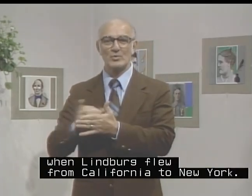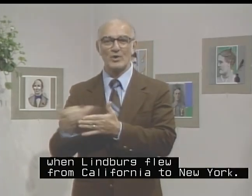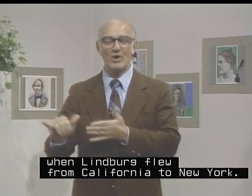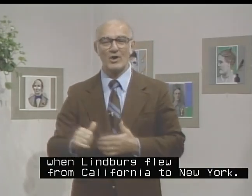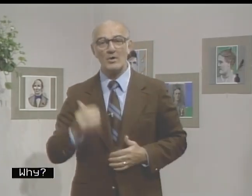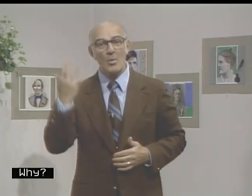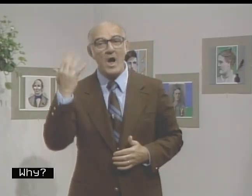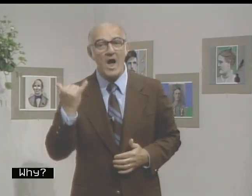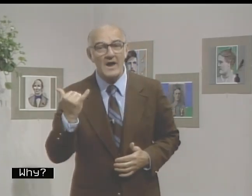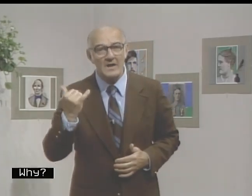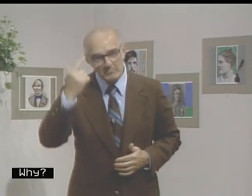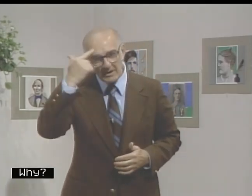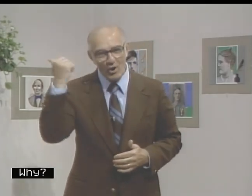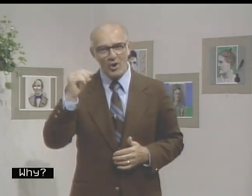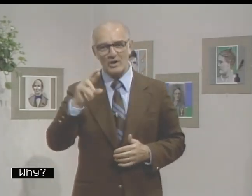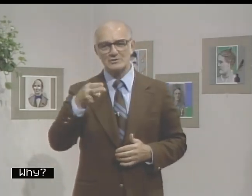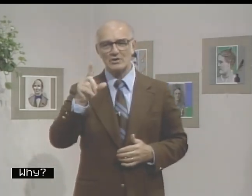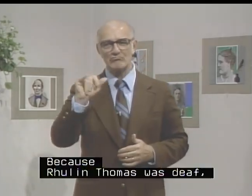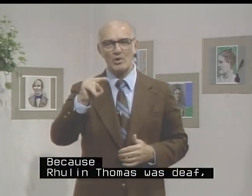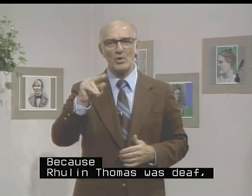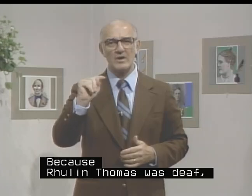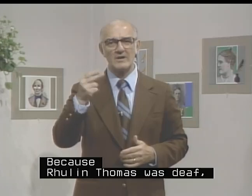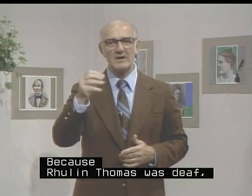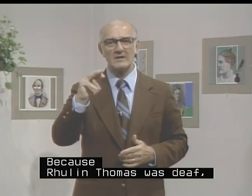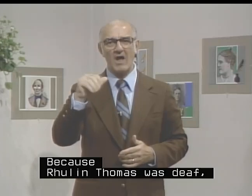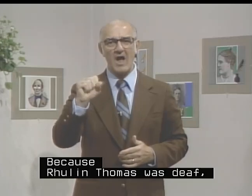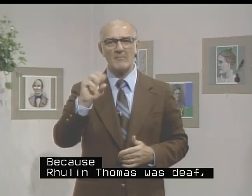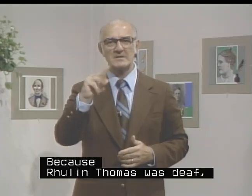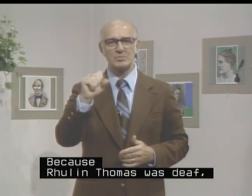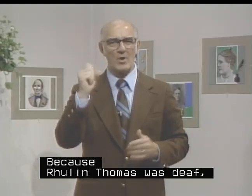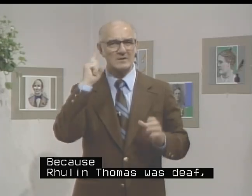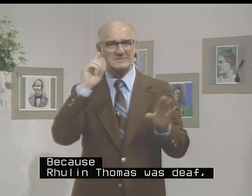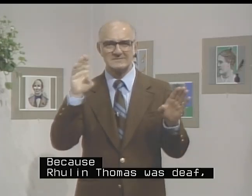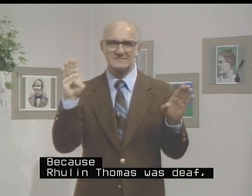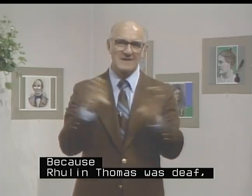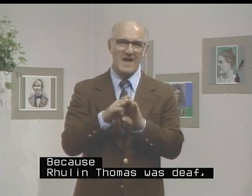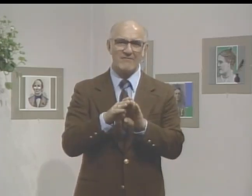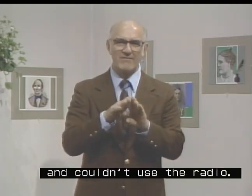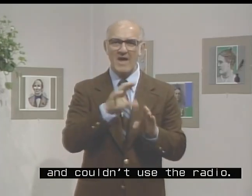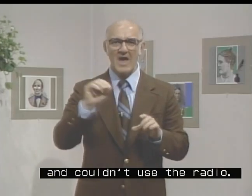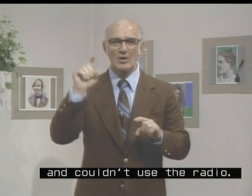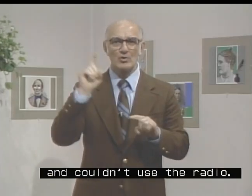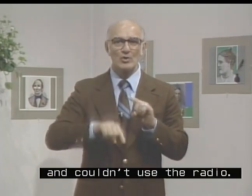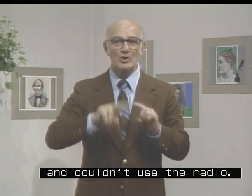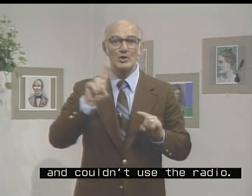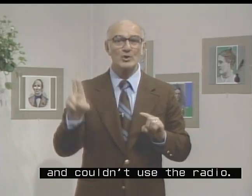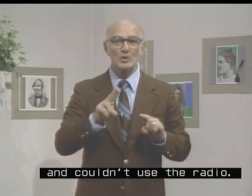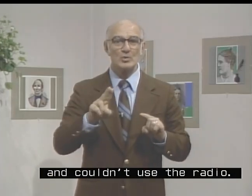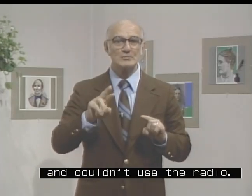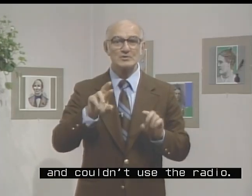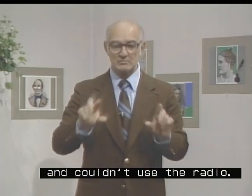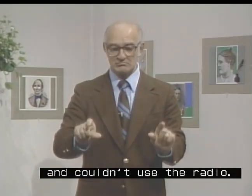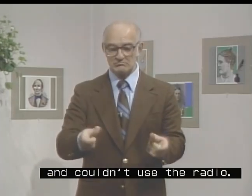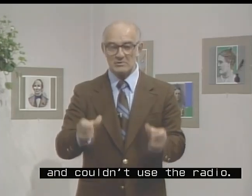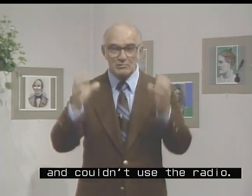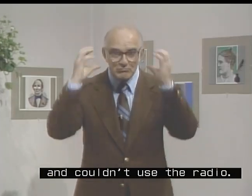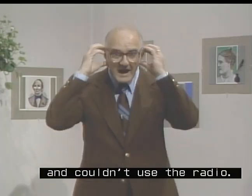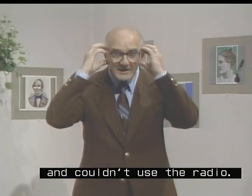York. Why? Because Rulon Thomas was deaf, couldn't use radio.